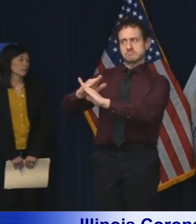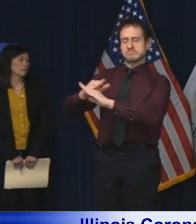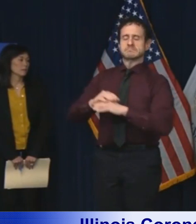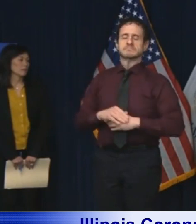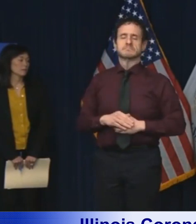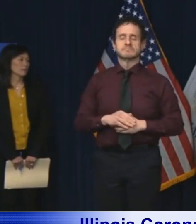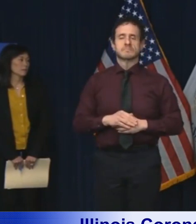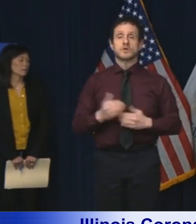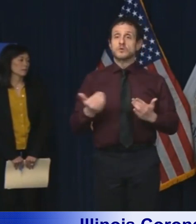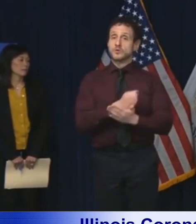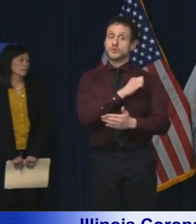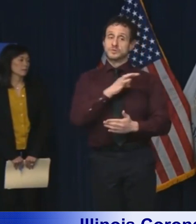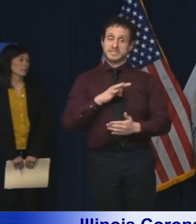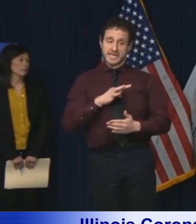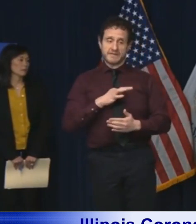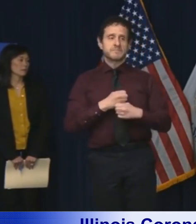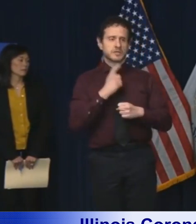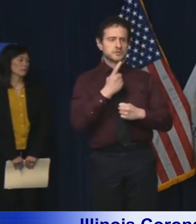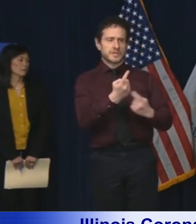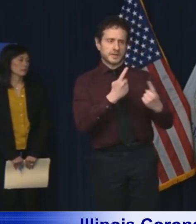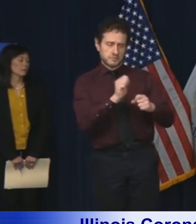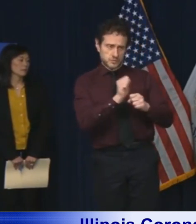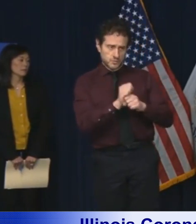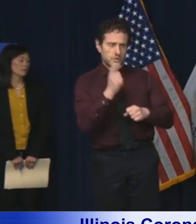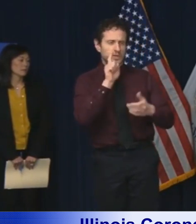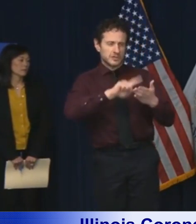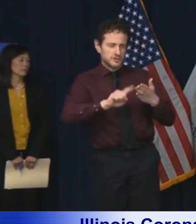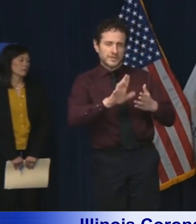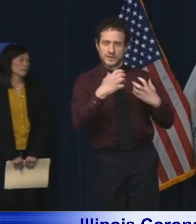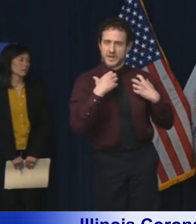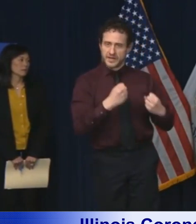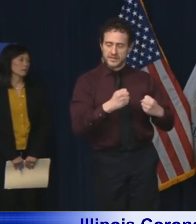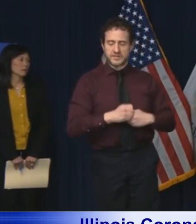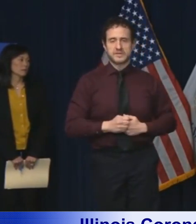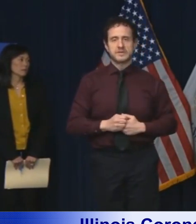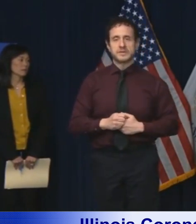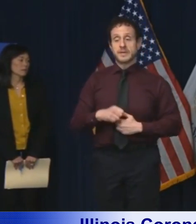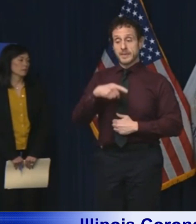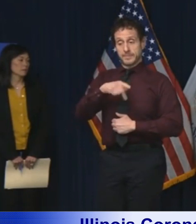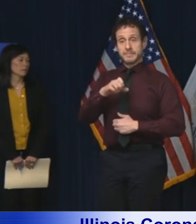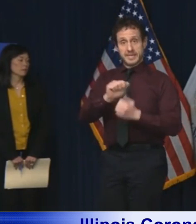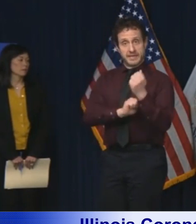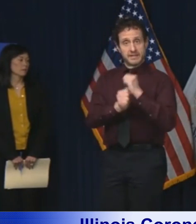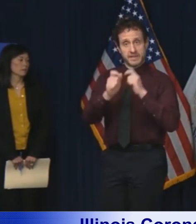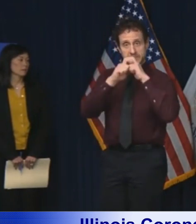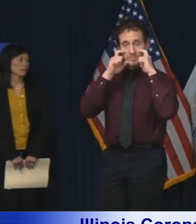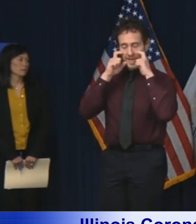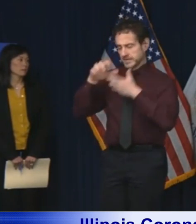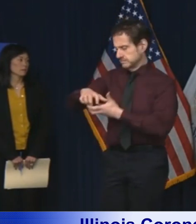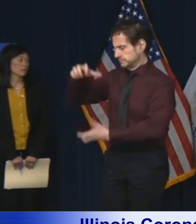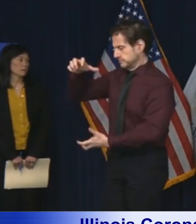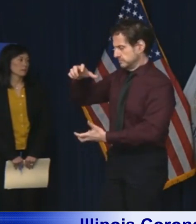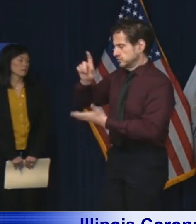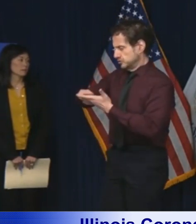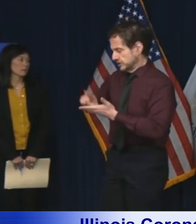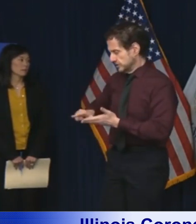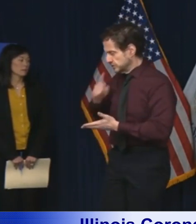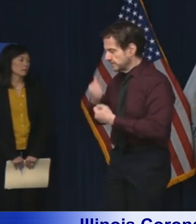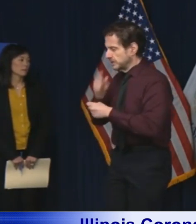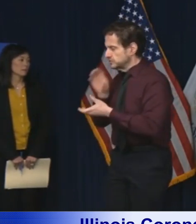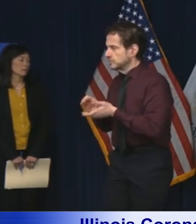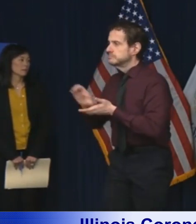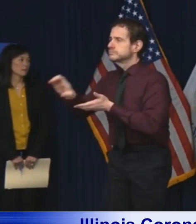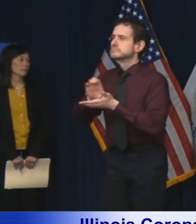health checks, and policies, directing as much of our PPE stock as we can to our state frontline workers,